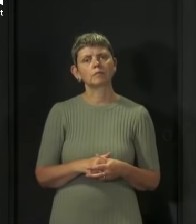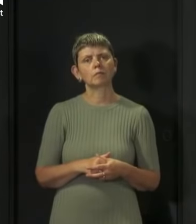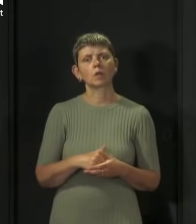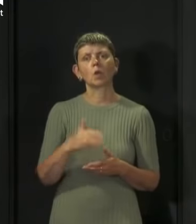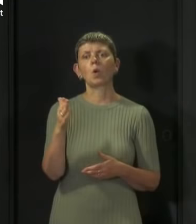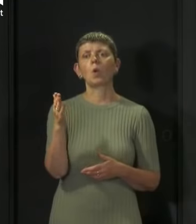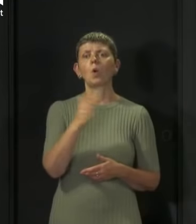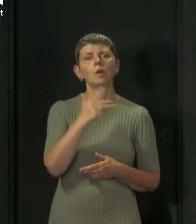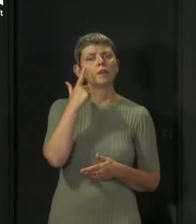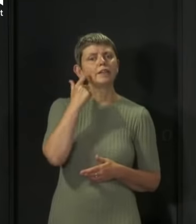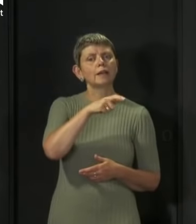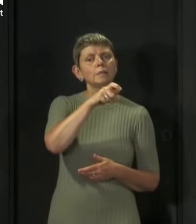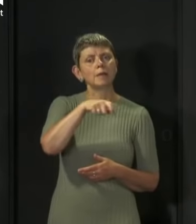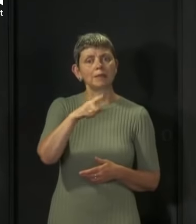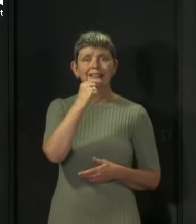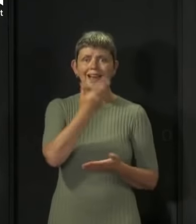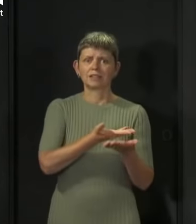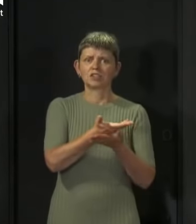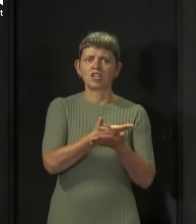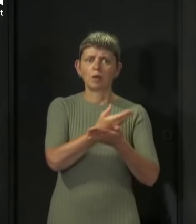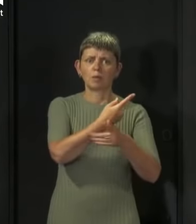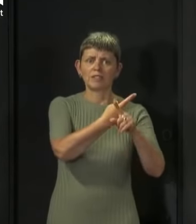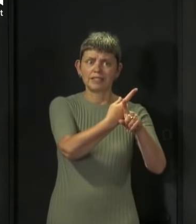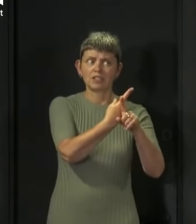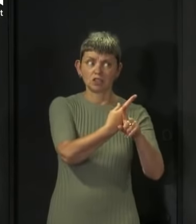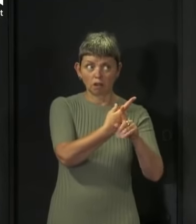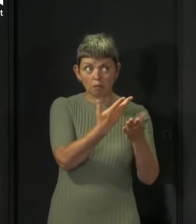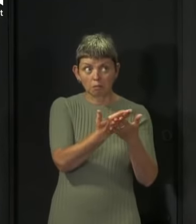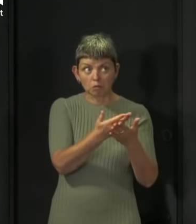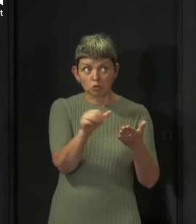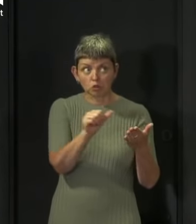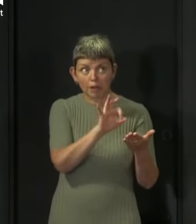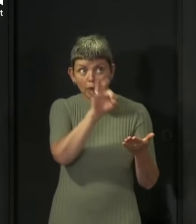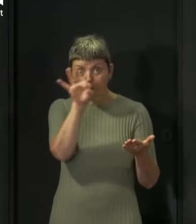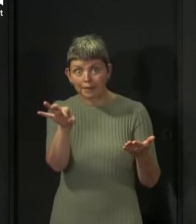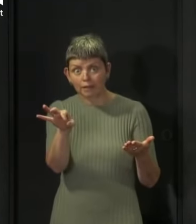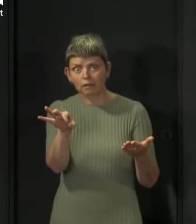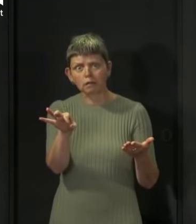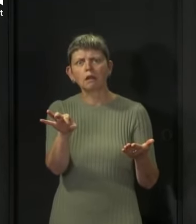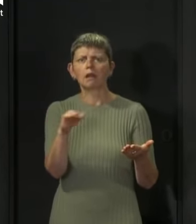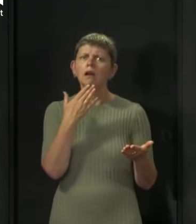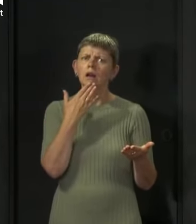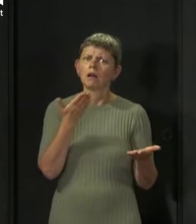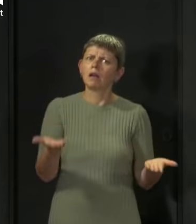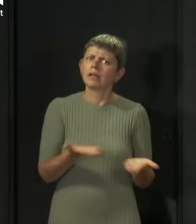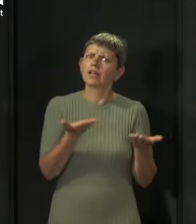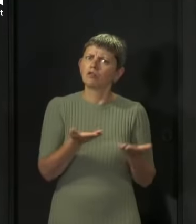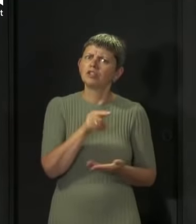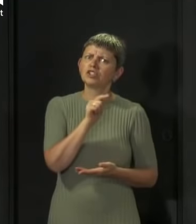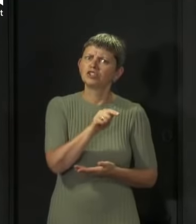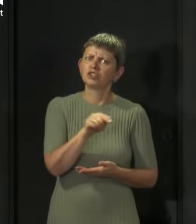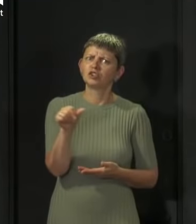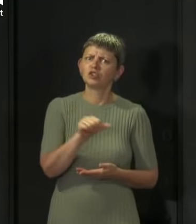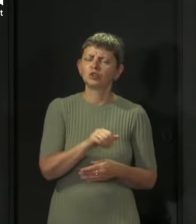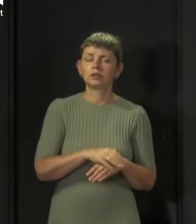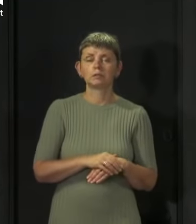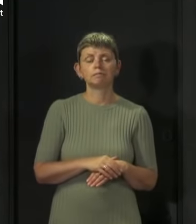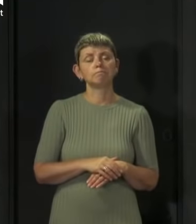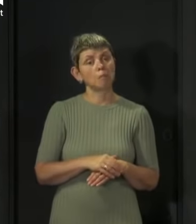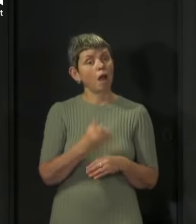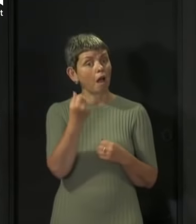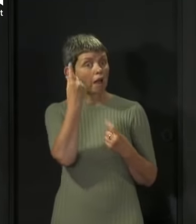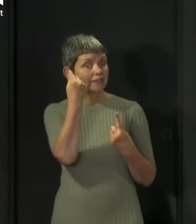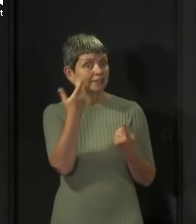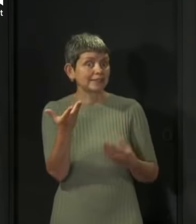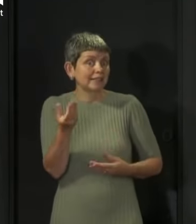ability to talk to their teacher about putting in an appeal, and I would encourage everybody to do that. We will, of course, we'll listen to any suggestions that are made, but I don't